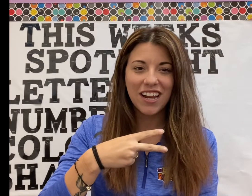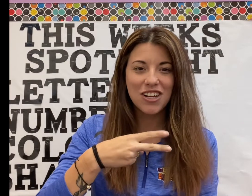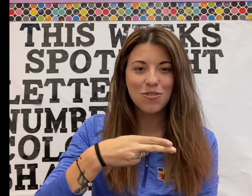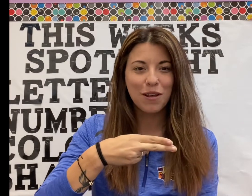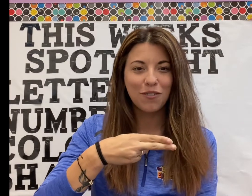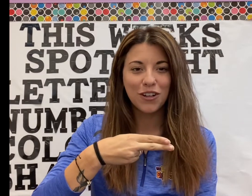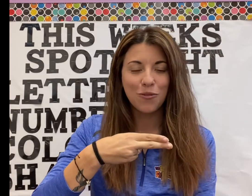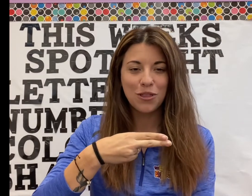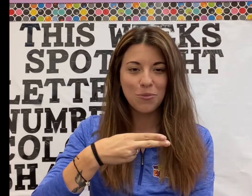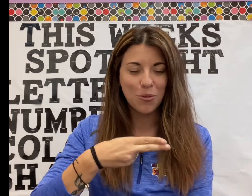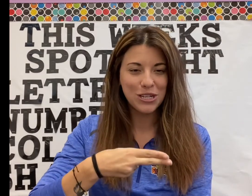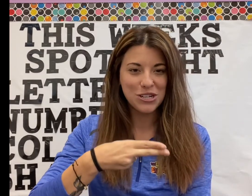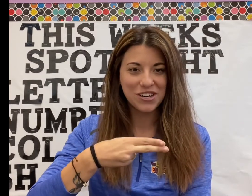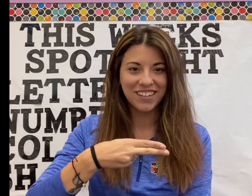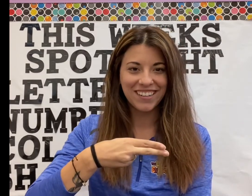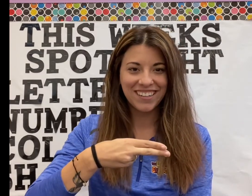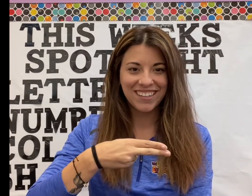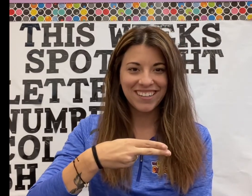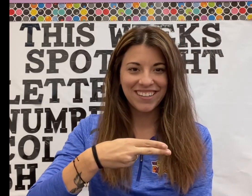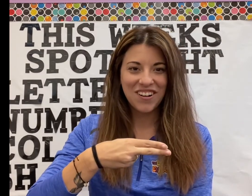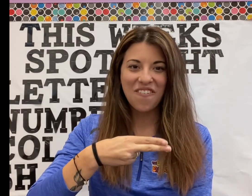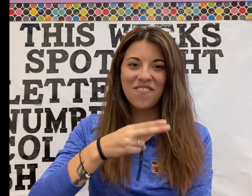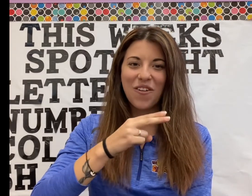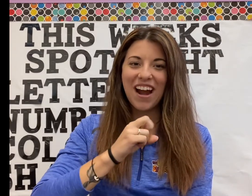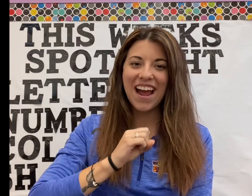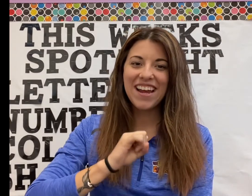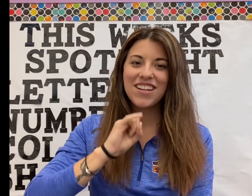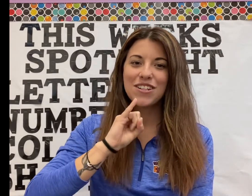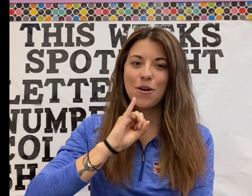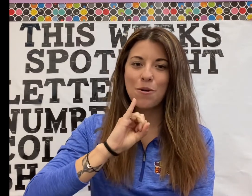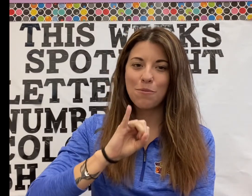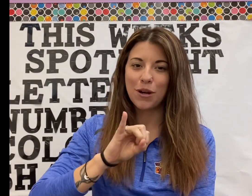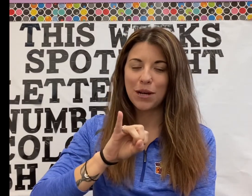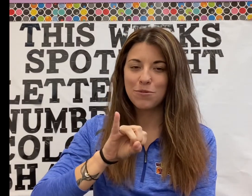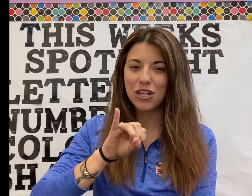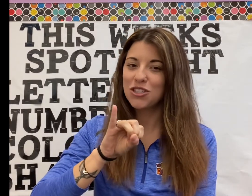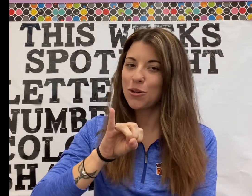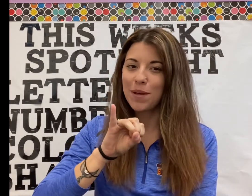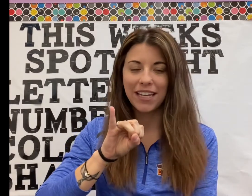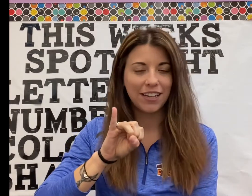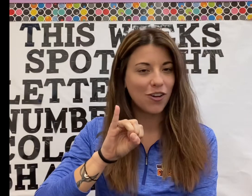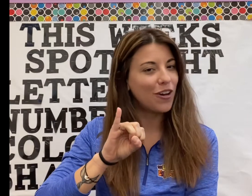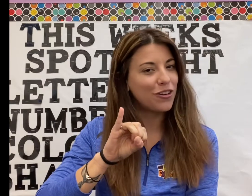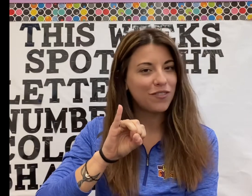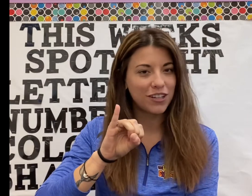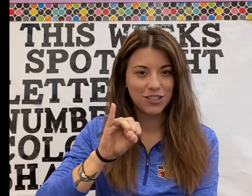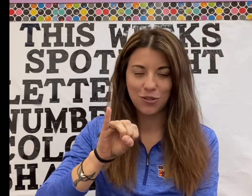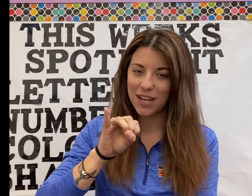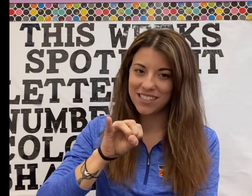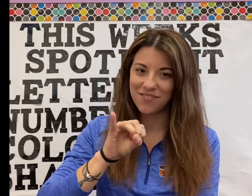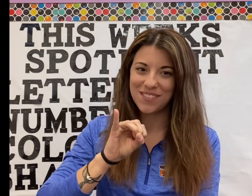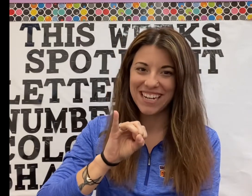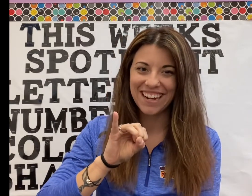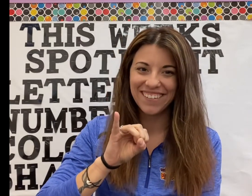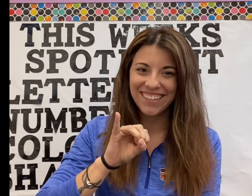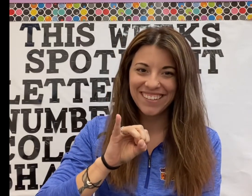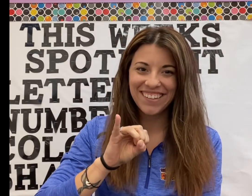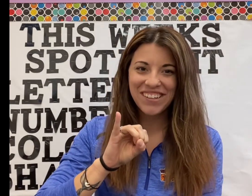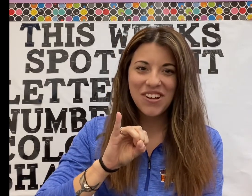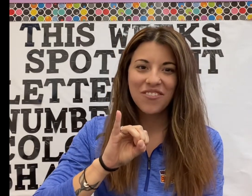add your middle finger with your pointer. For I, bring up just your pinky, no other fingers, the rest of them stay down. For